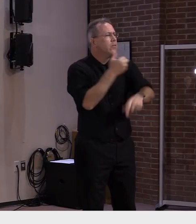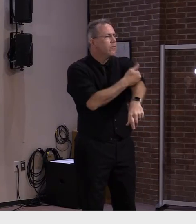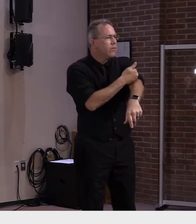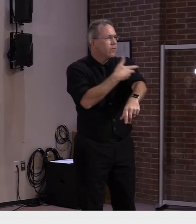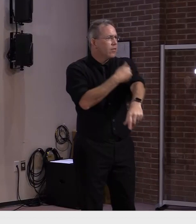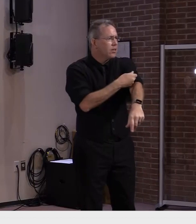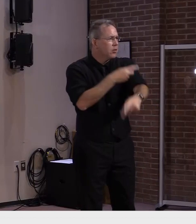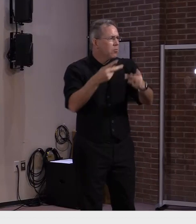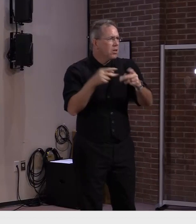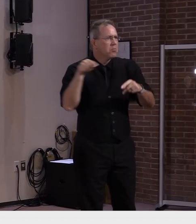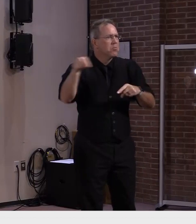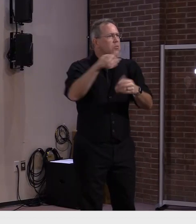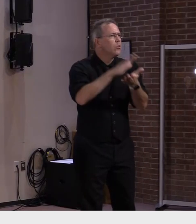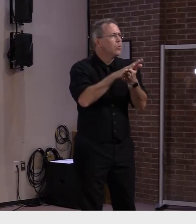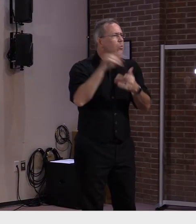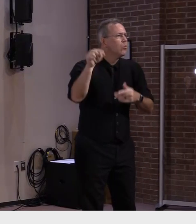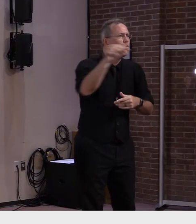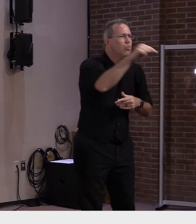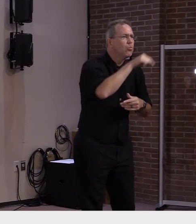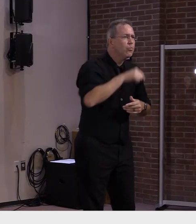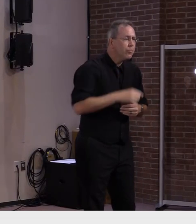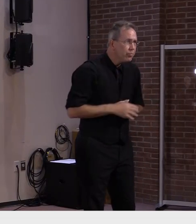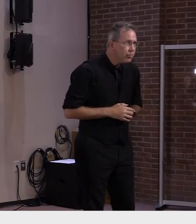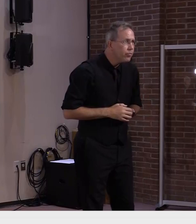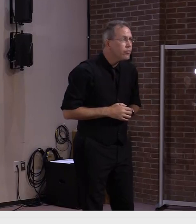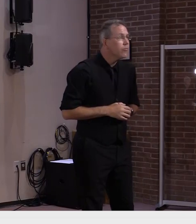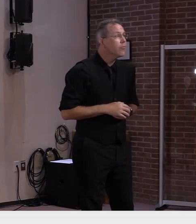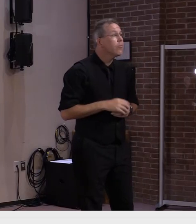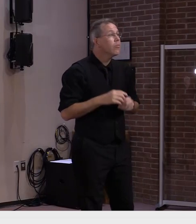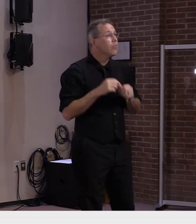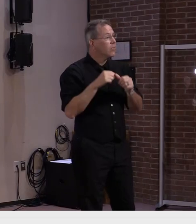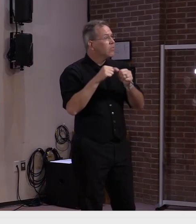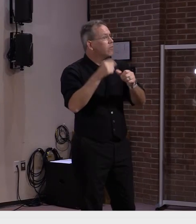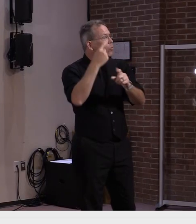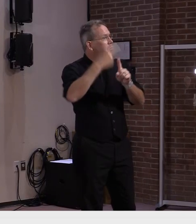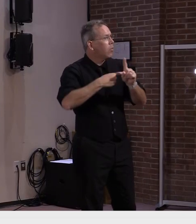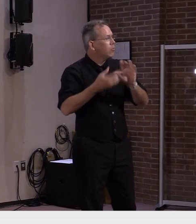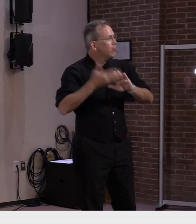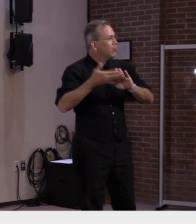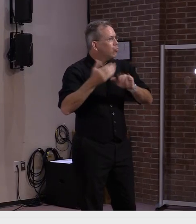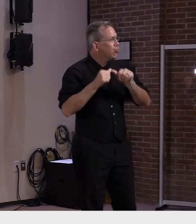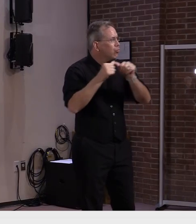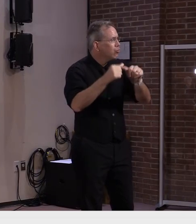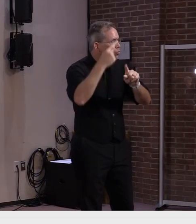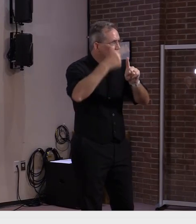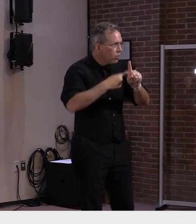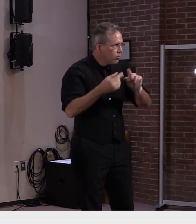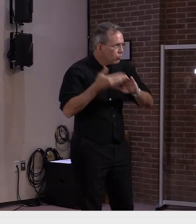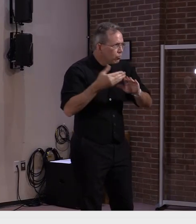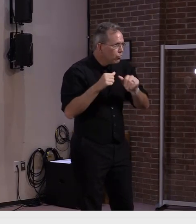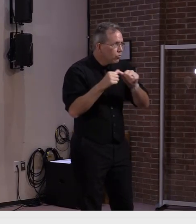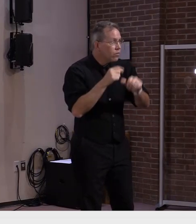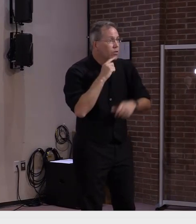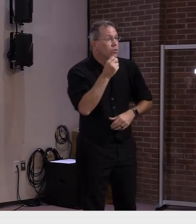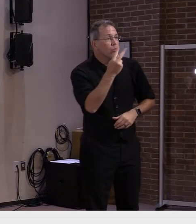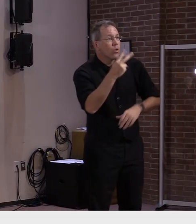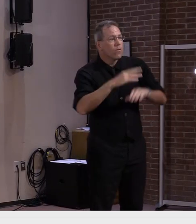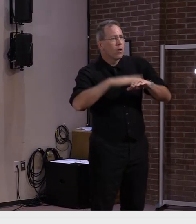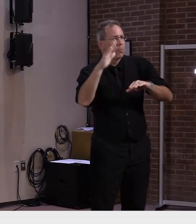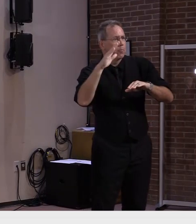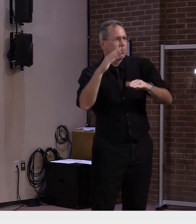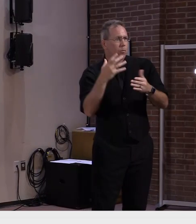will continue in schools over the next two months if you are 12 or older and haven't gotten vaccinated